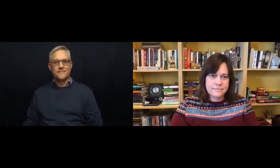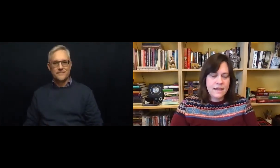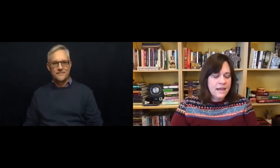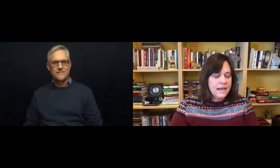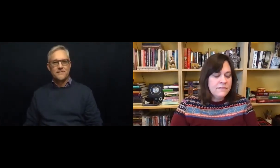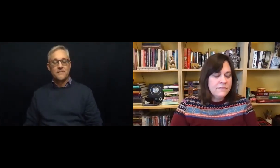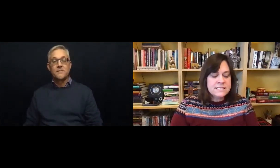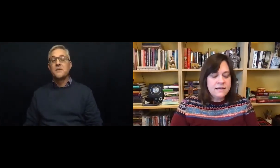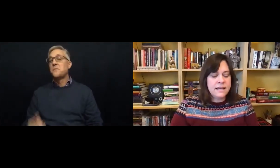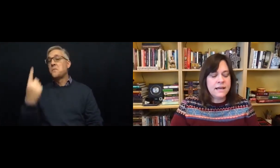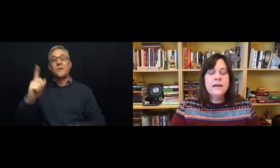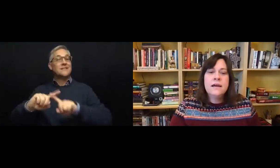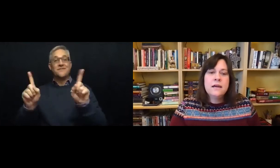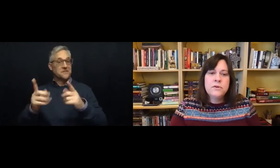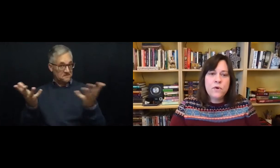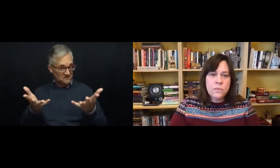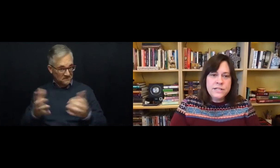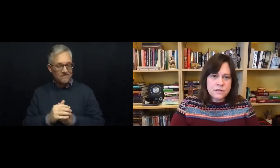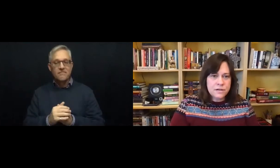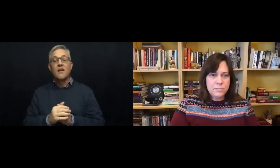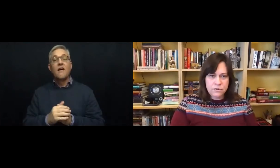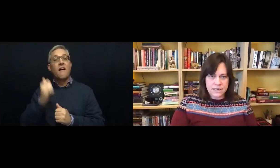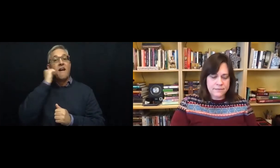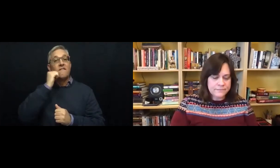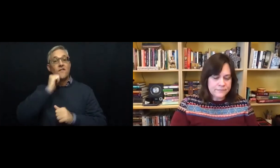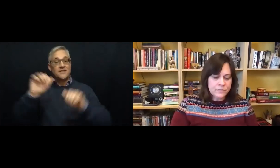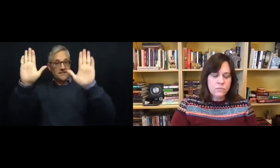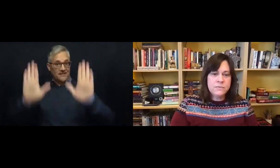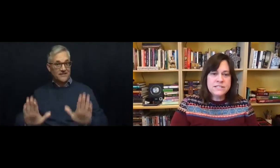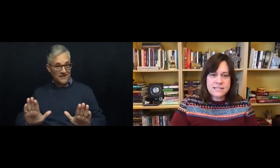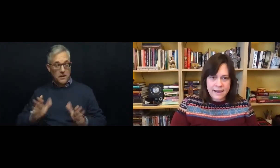Every Sunday, before we took communion, we would say,